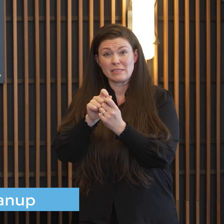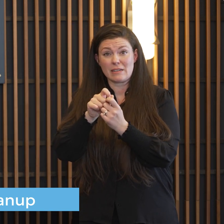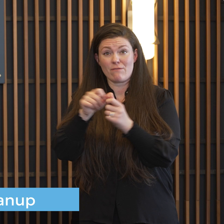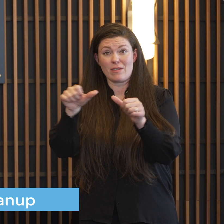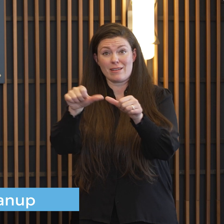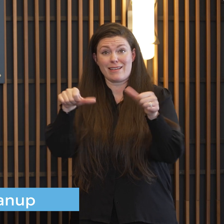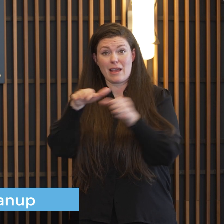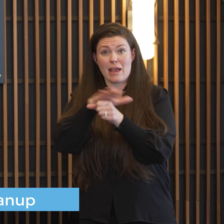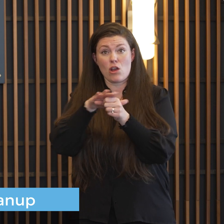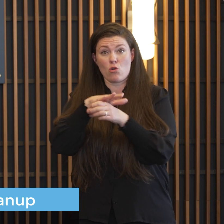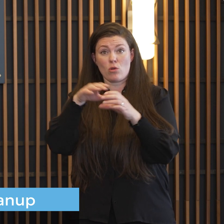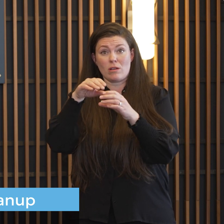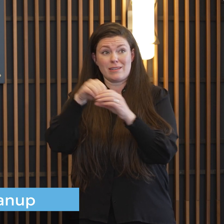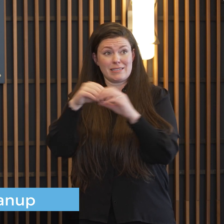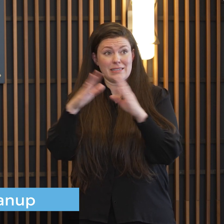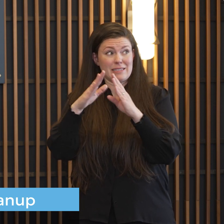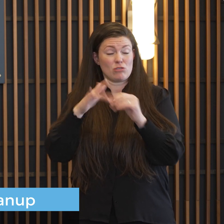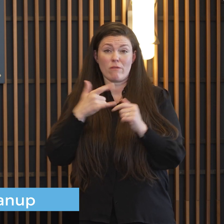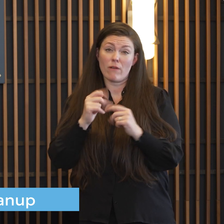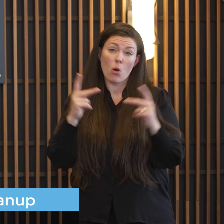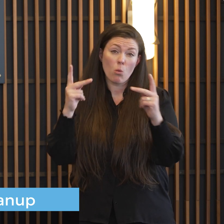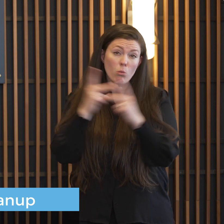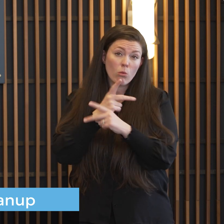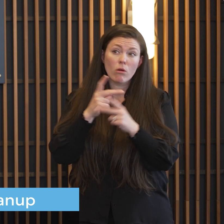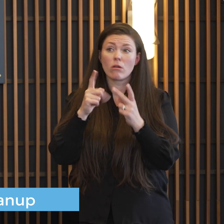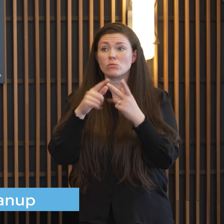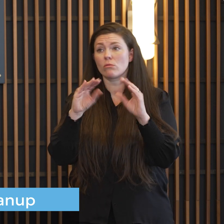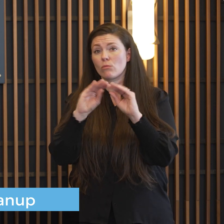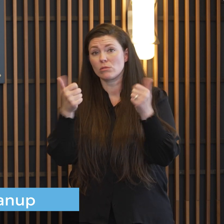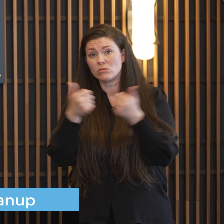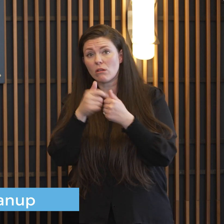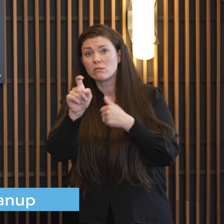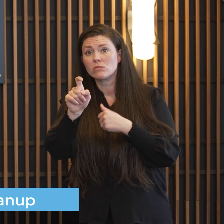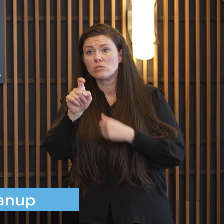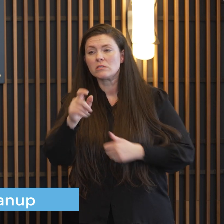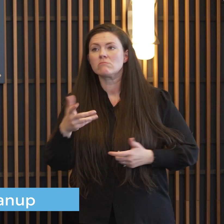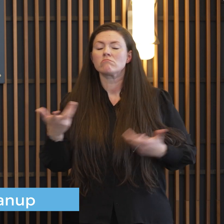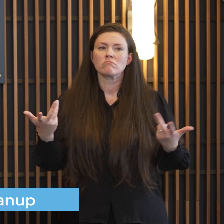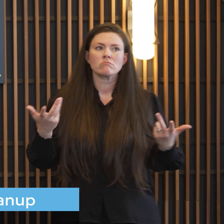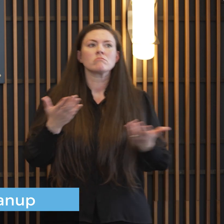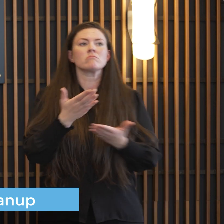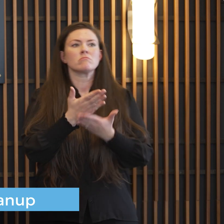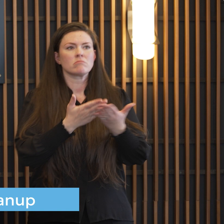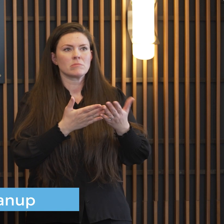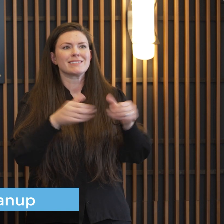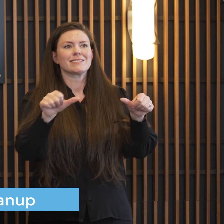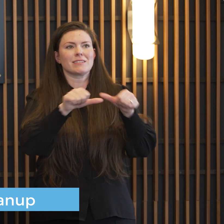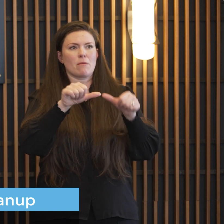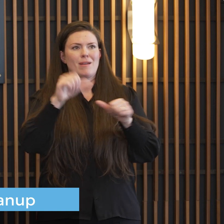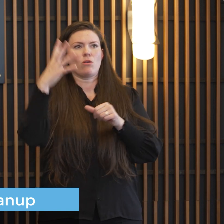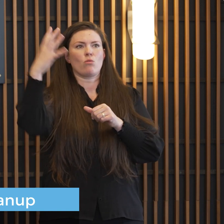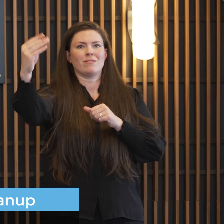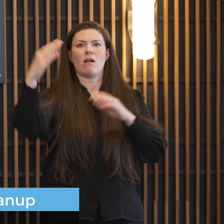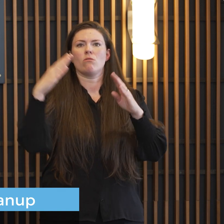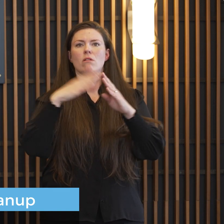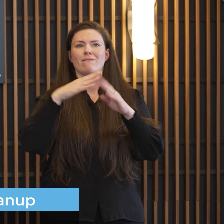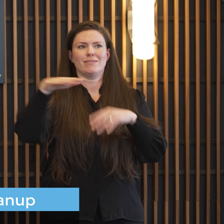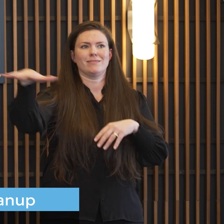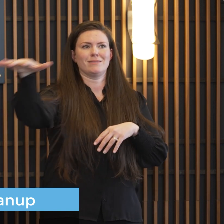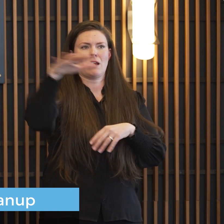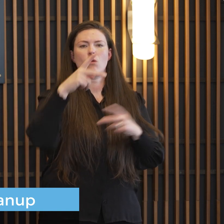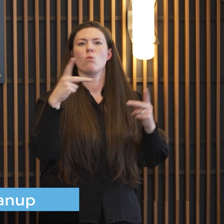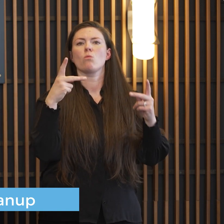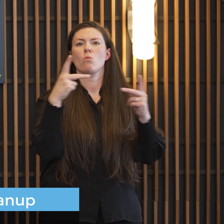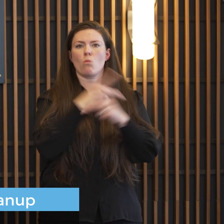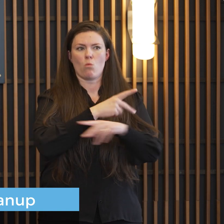have been most challenging you know i mean there's there's some areas on the outskirts where it's drifted and and those type of